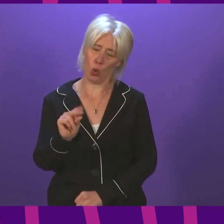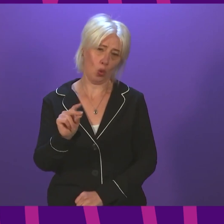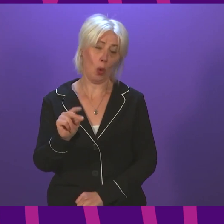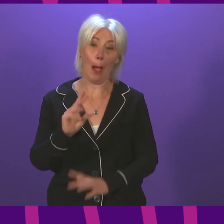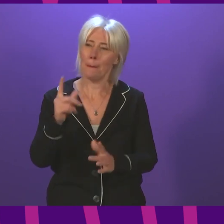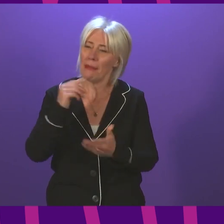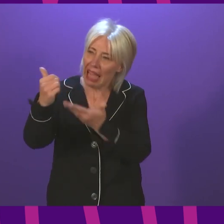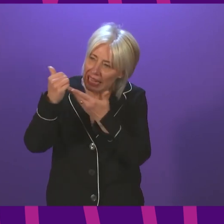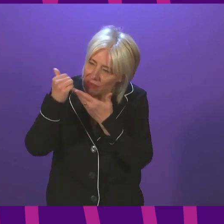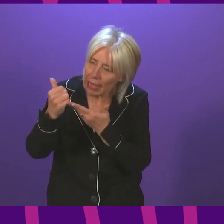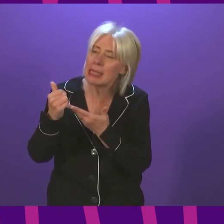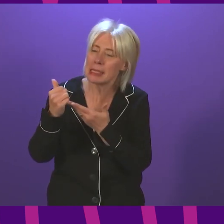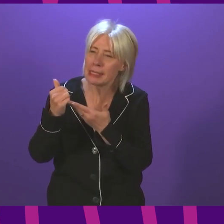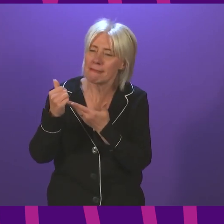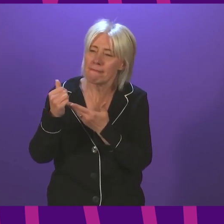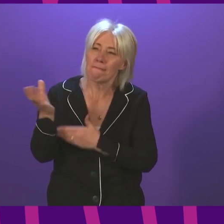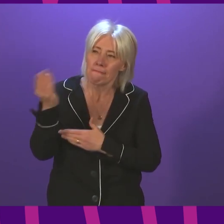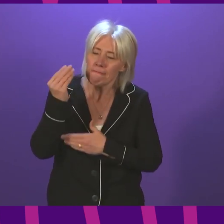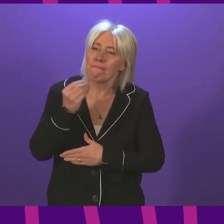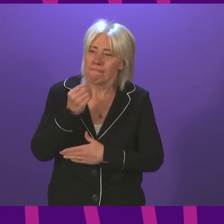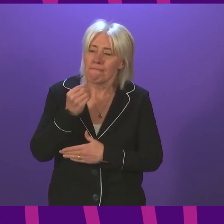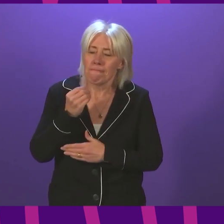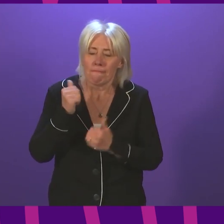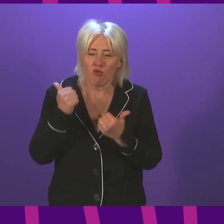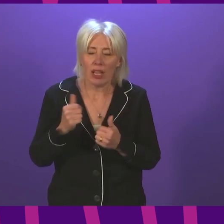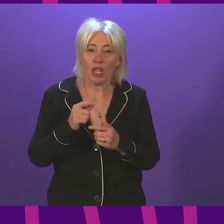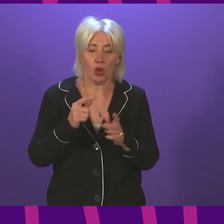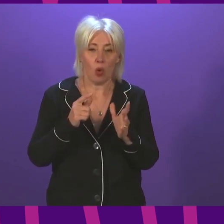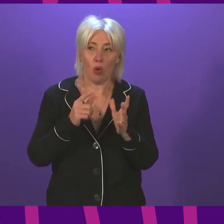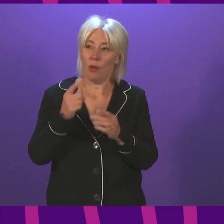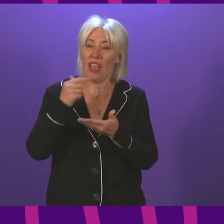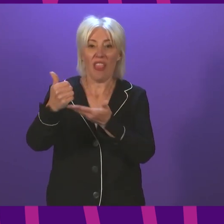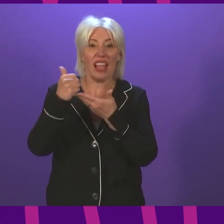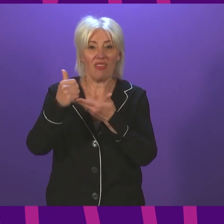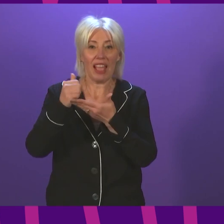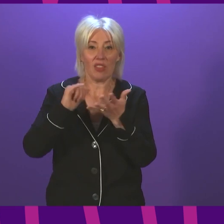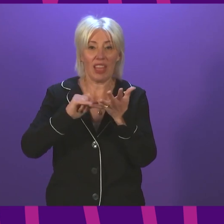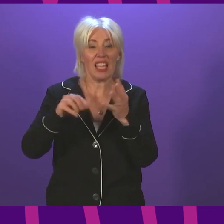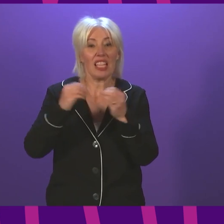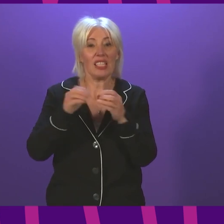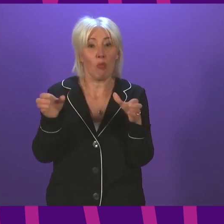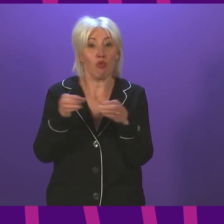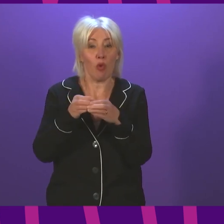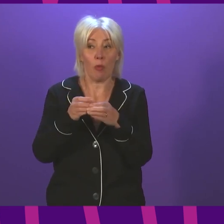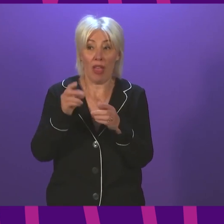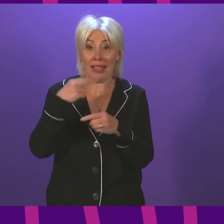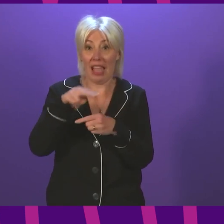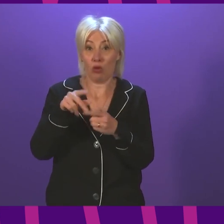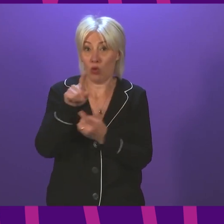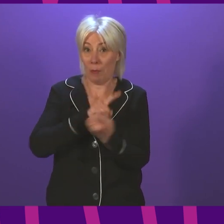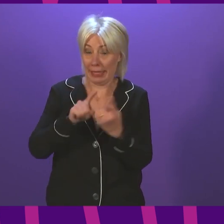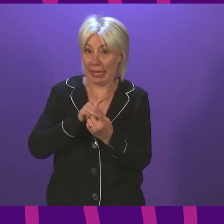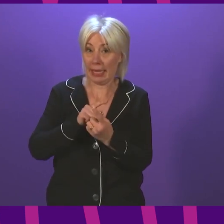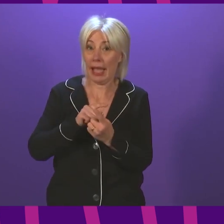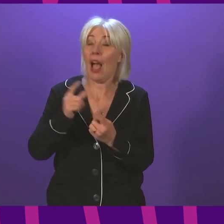advice. We have to listen to that advice. As I said earlier on, the advisory subgroup is meeting this afternoon and will await their latest advice and share it with Parliament